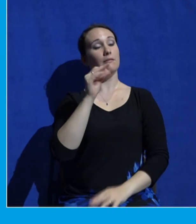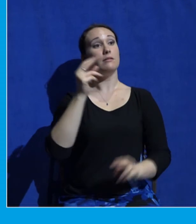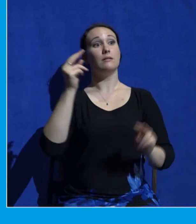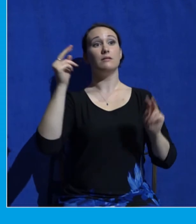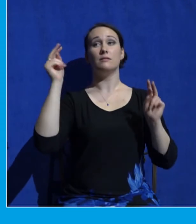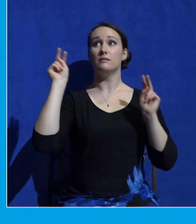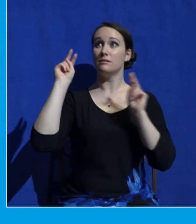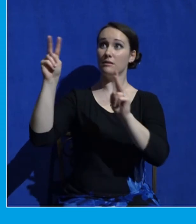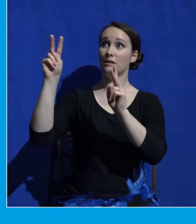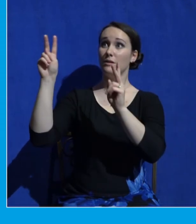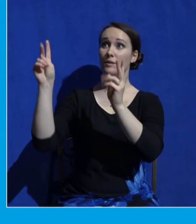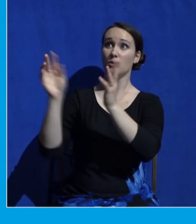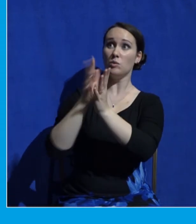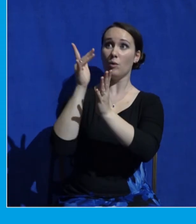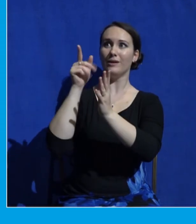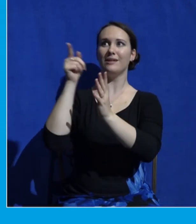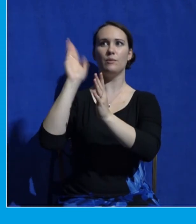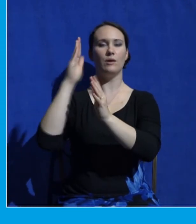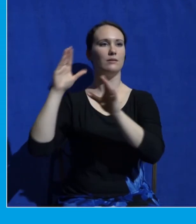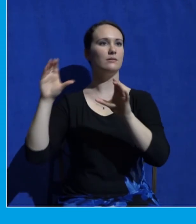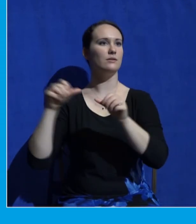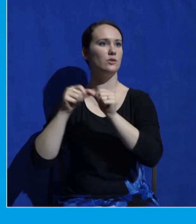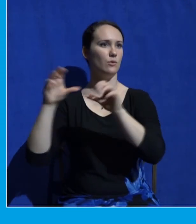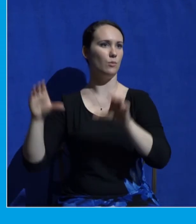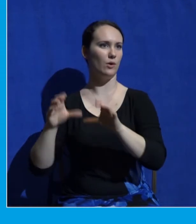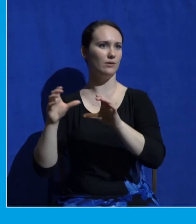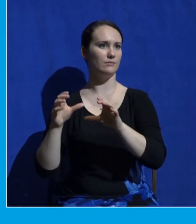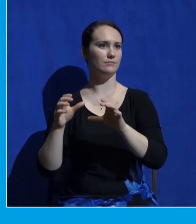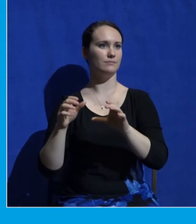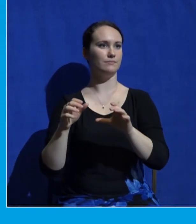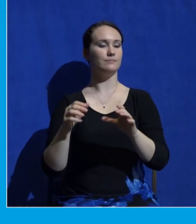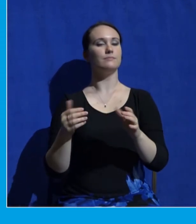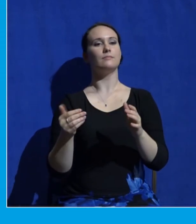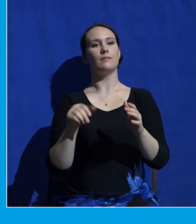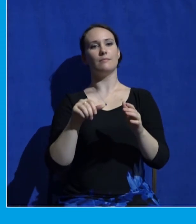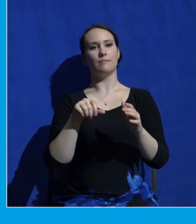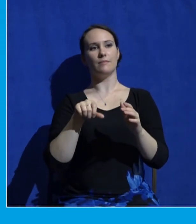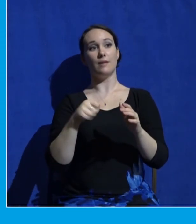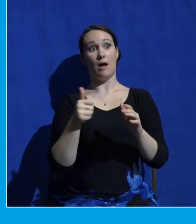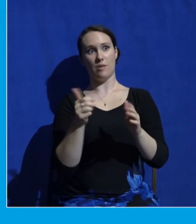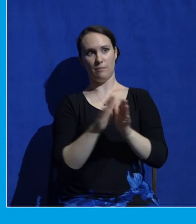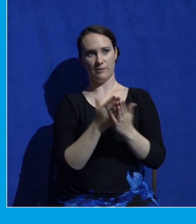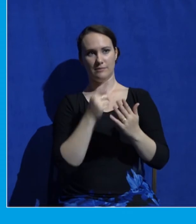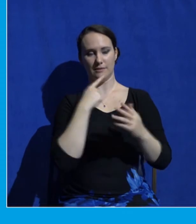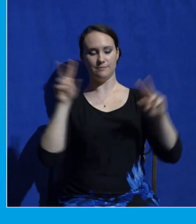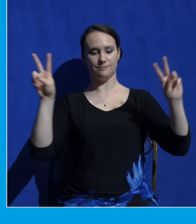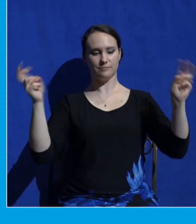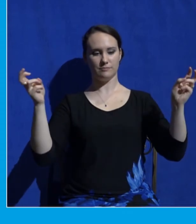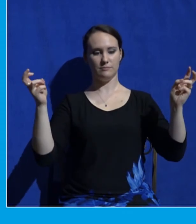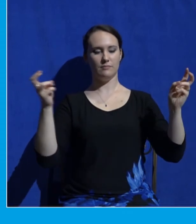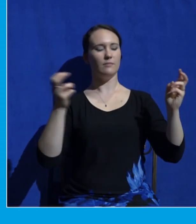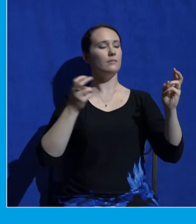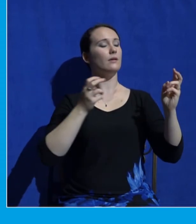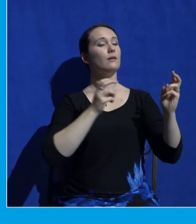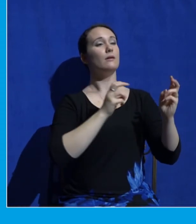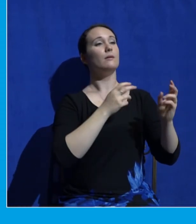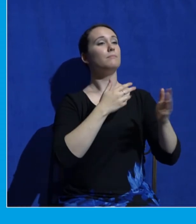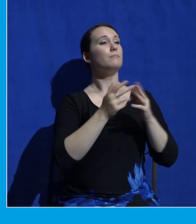Romans chapter 8 verse 28 for those who love God all things are working together for good for those who are called